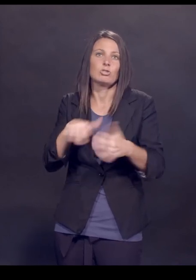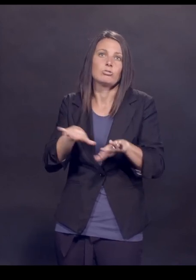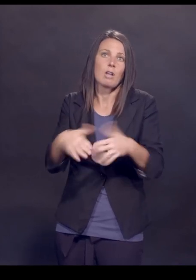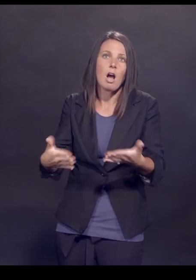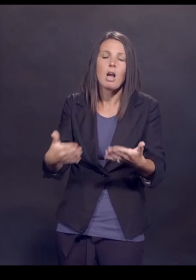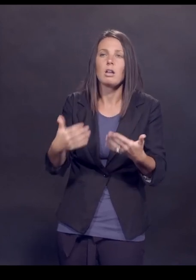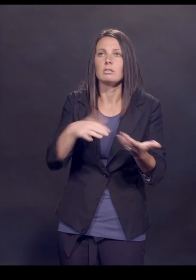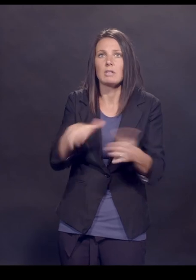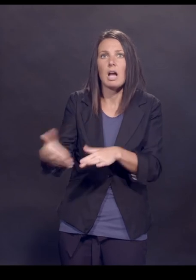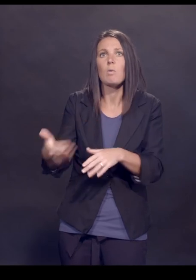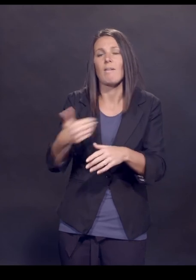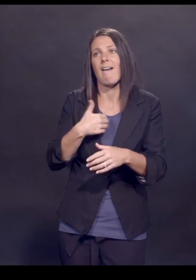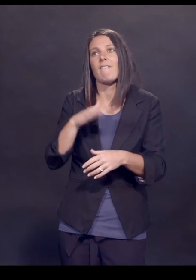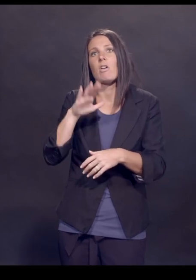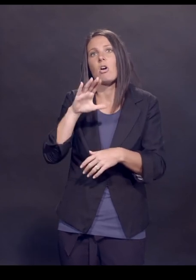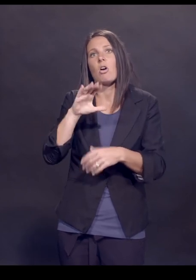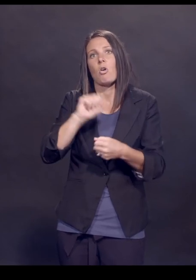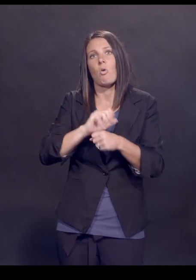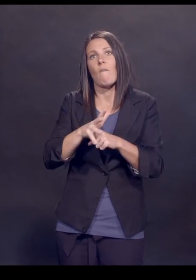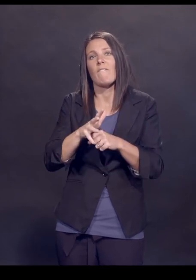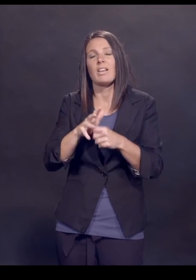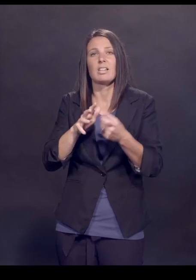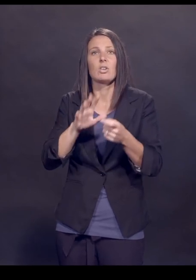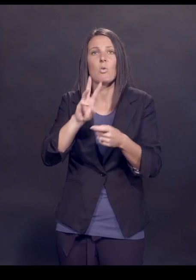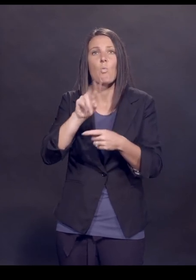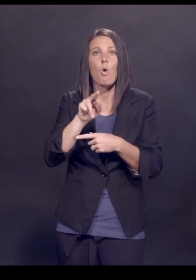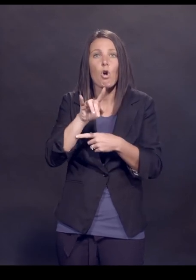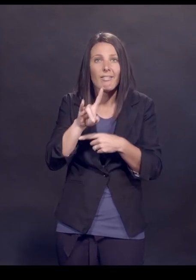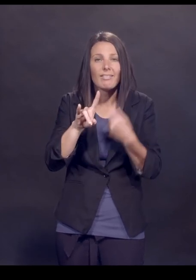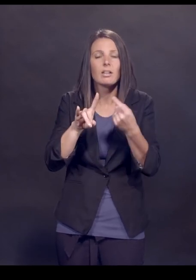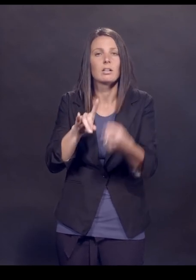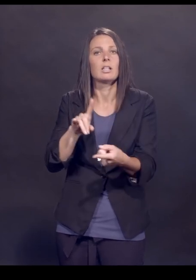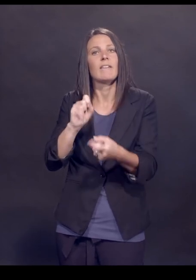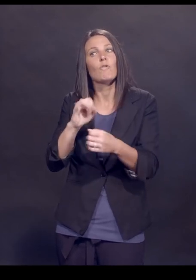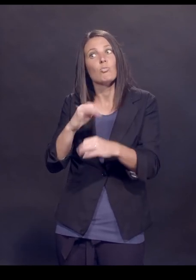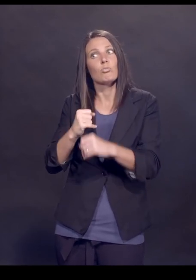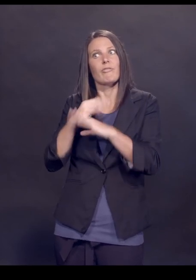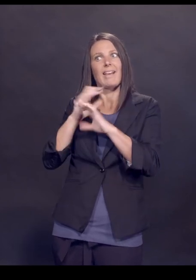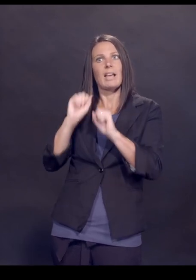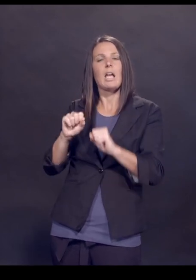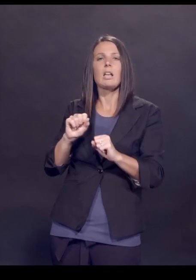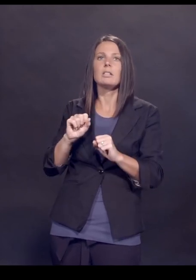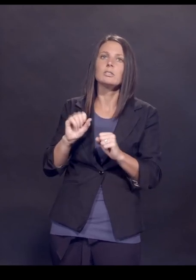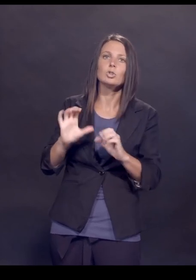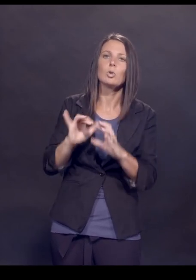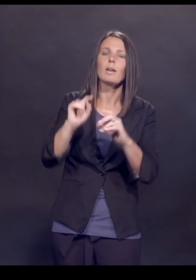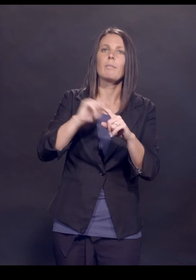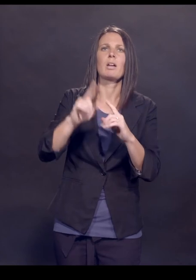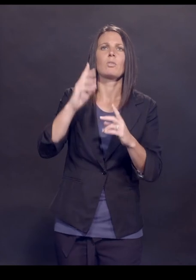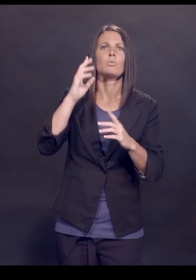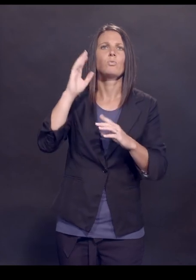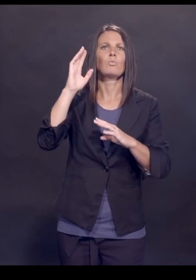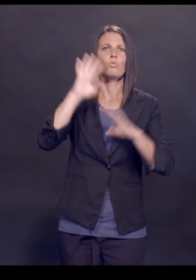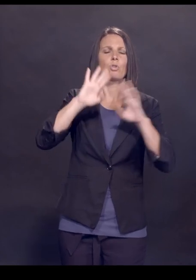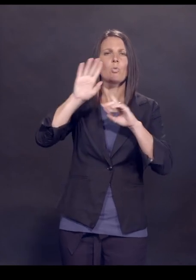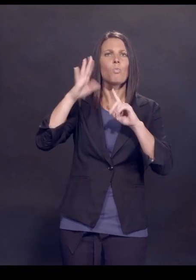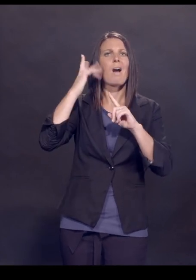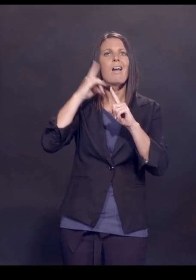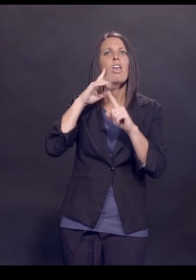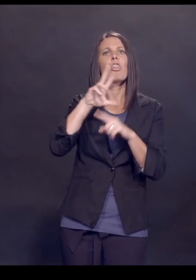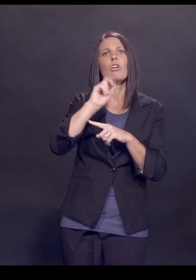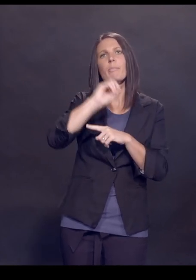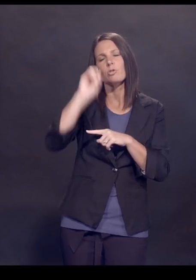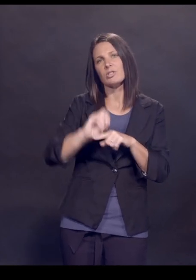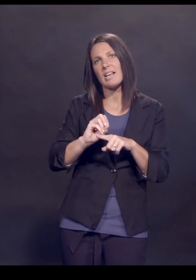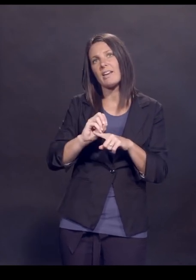have a COVID ward at our hospital. And if you can prevent that and you can prevent it safely, then prevent it. What really worries me in this is that only about 30